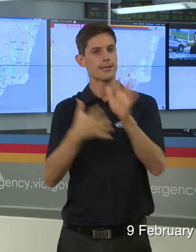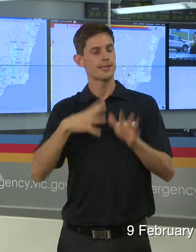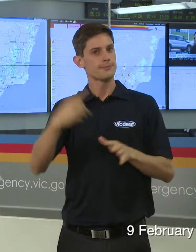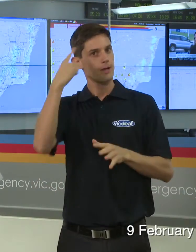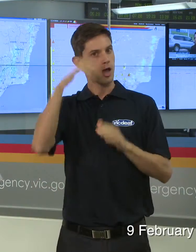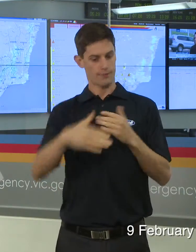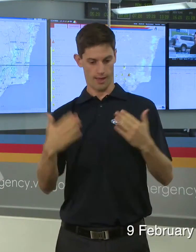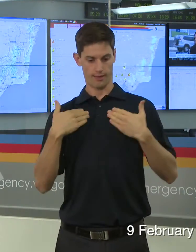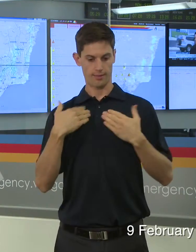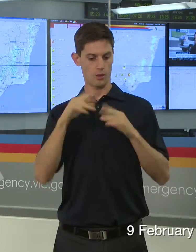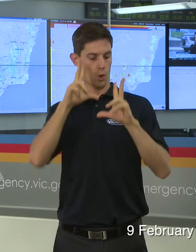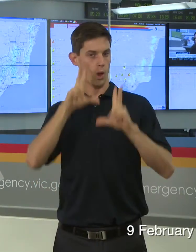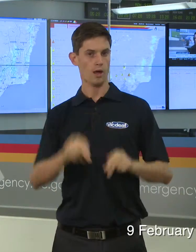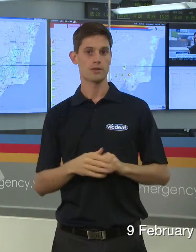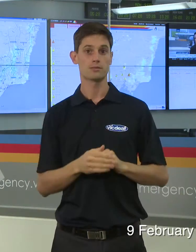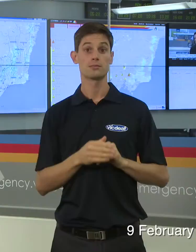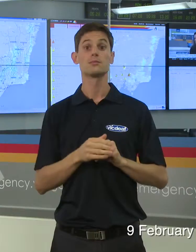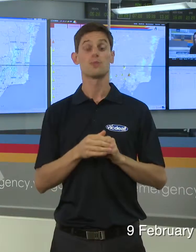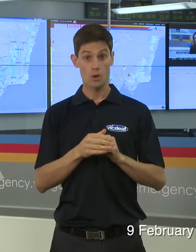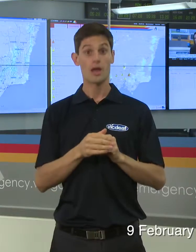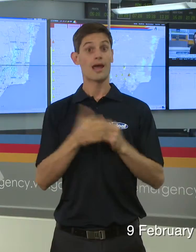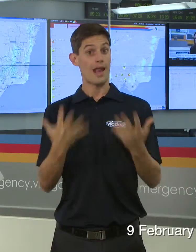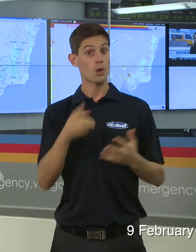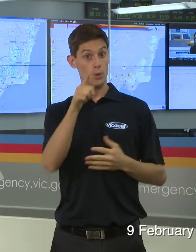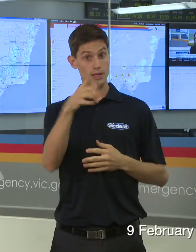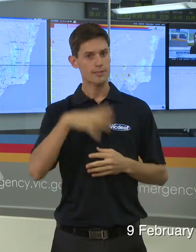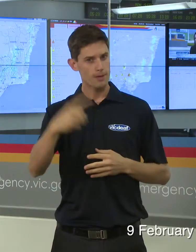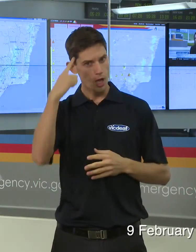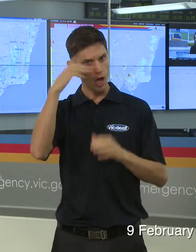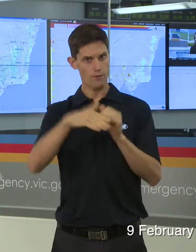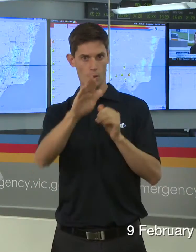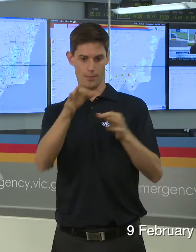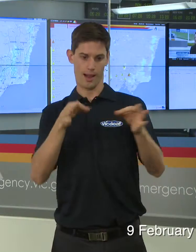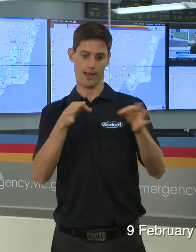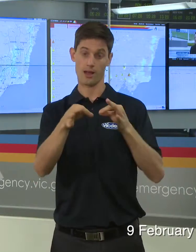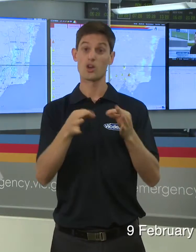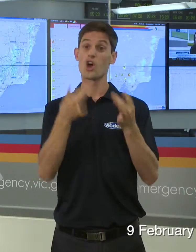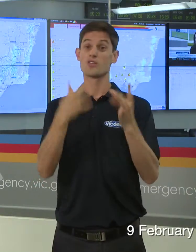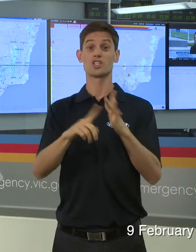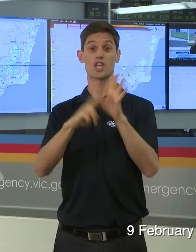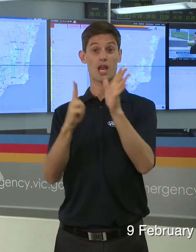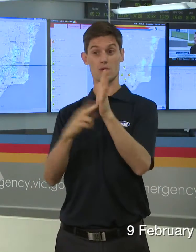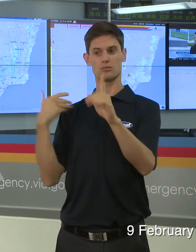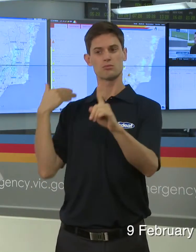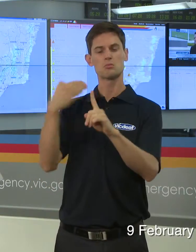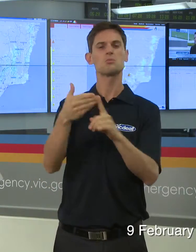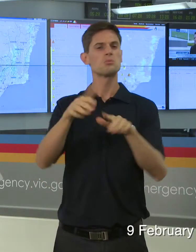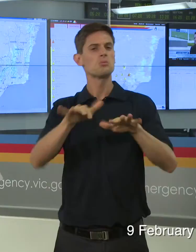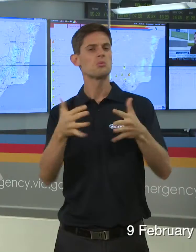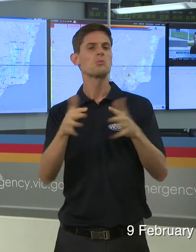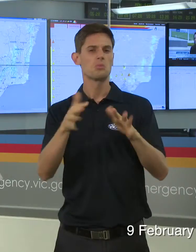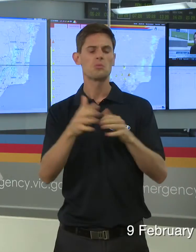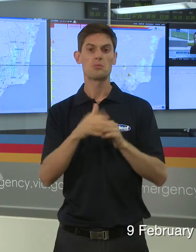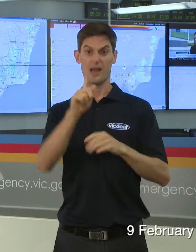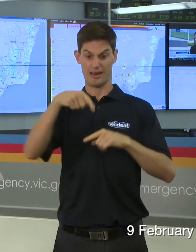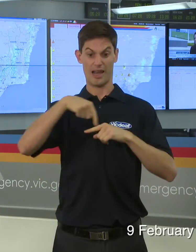that's important is just refocus on your plan and we've had a mild conditions through most of January so it is time now just to refocus on